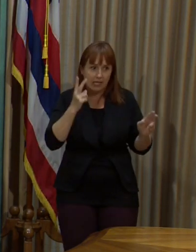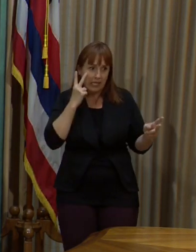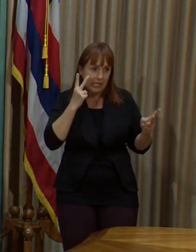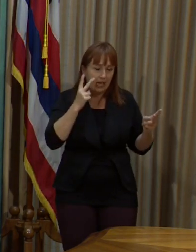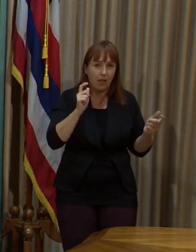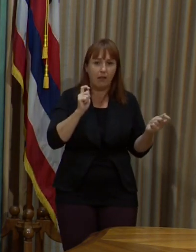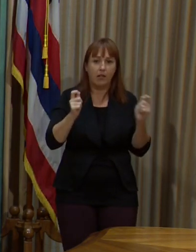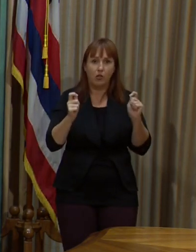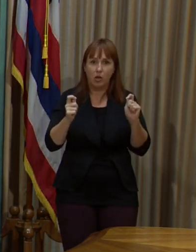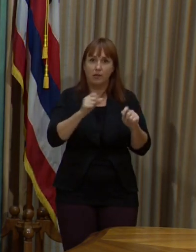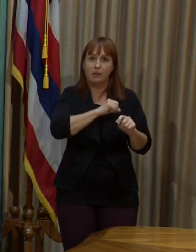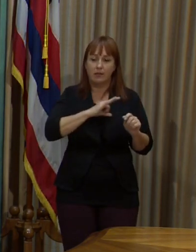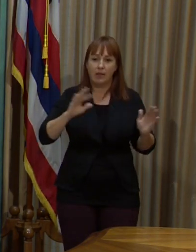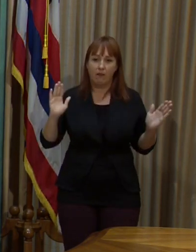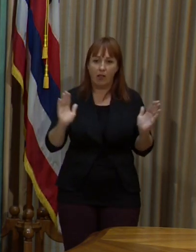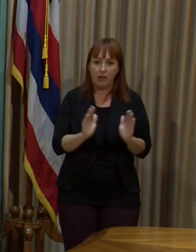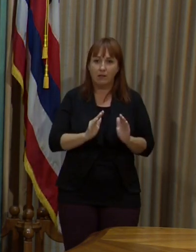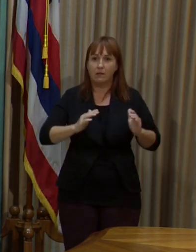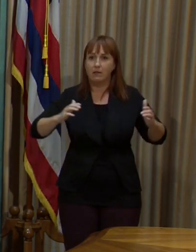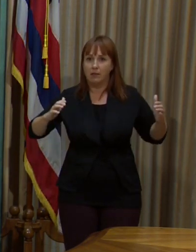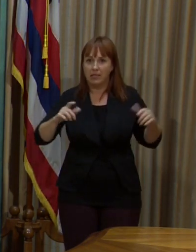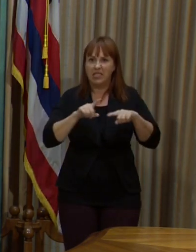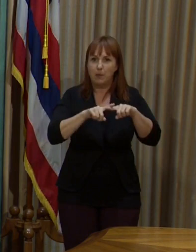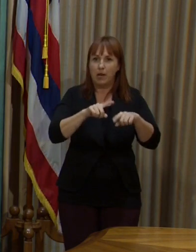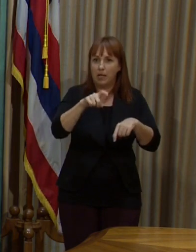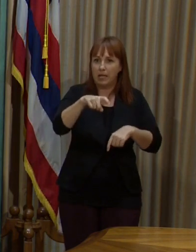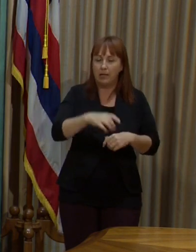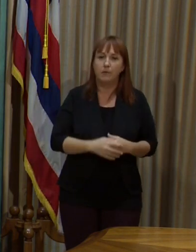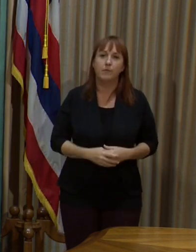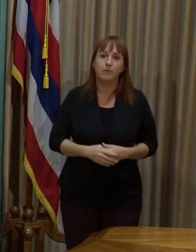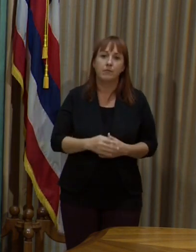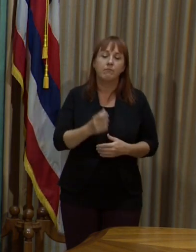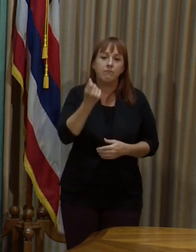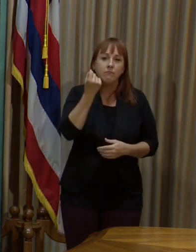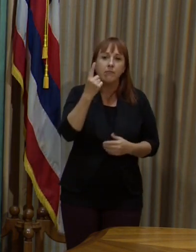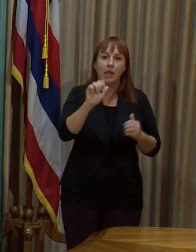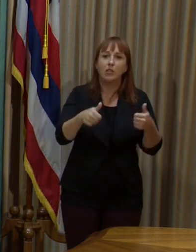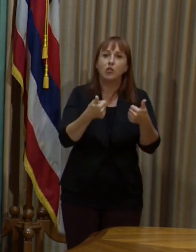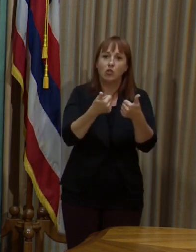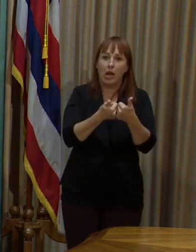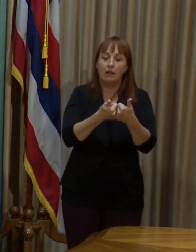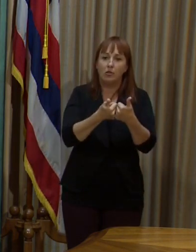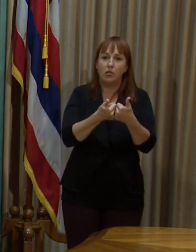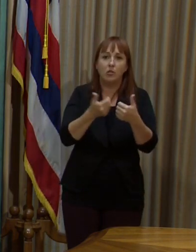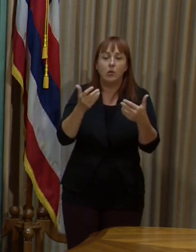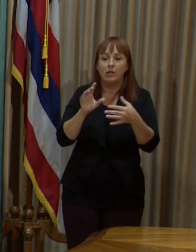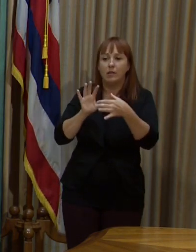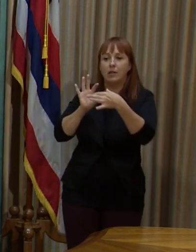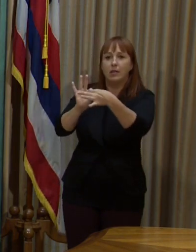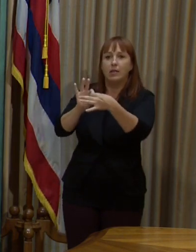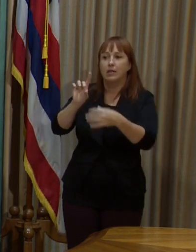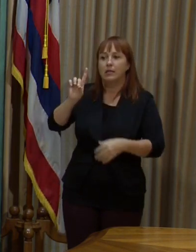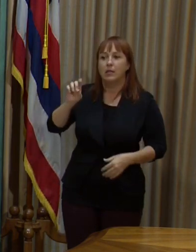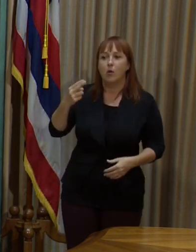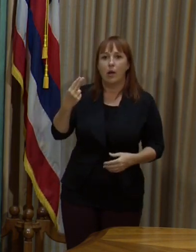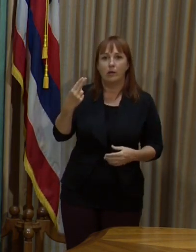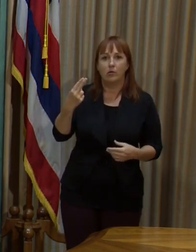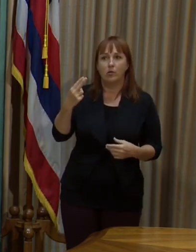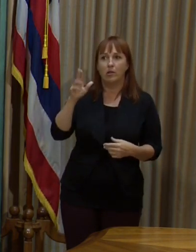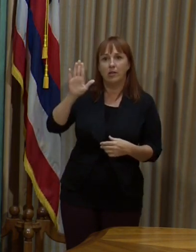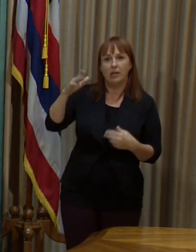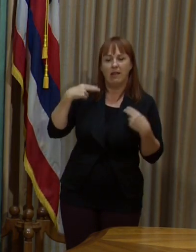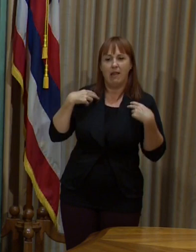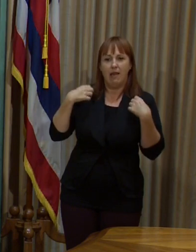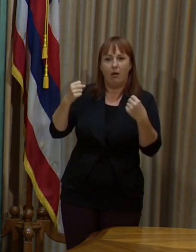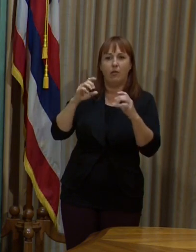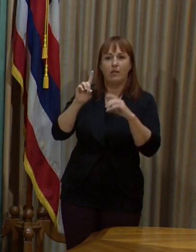as needed. I mentioned, you know, we are having some challenges linking into the Department of Health database. So when we